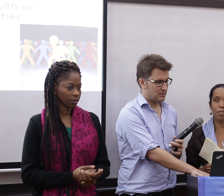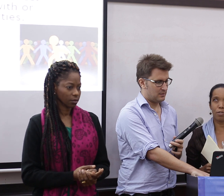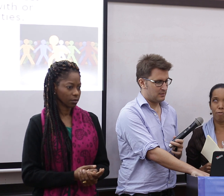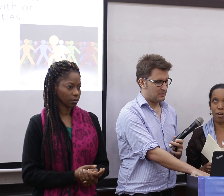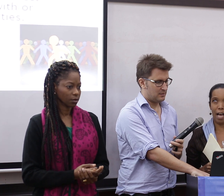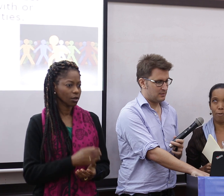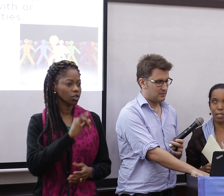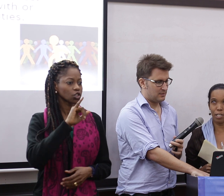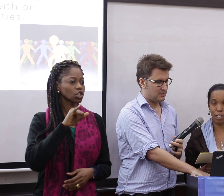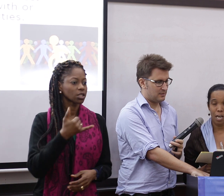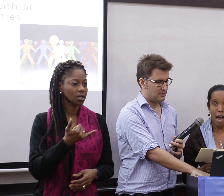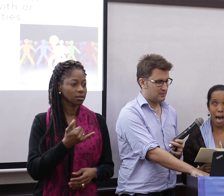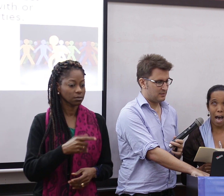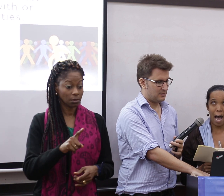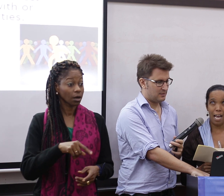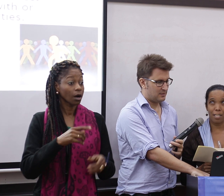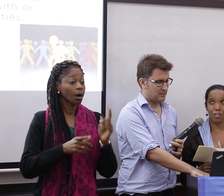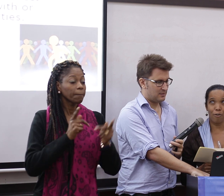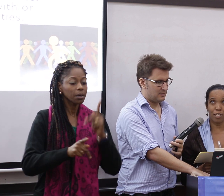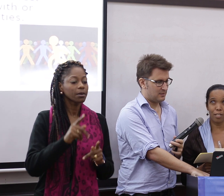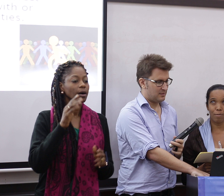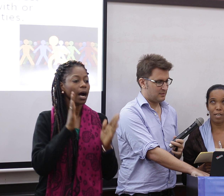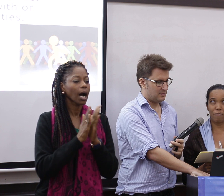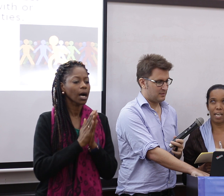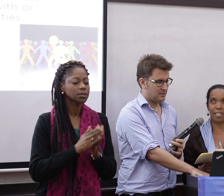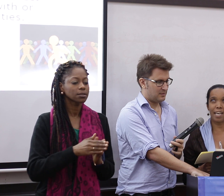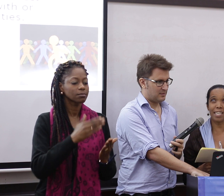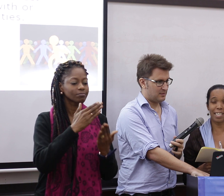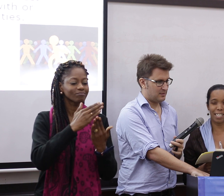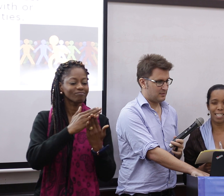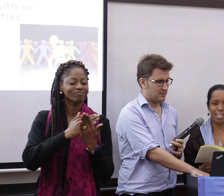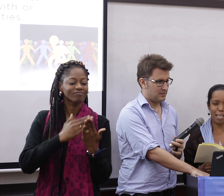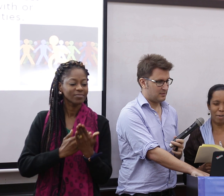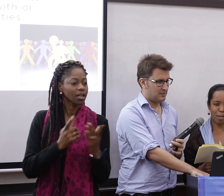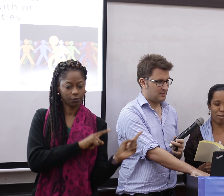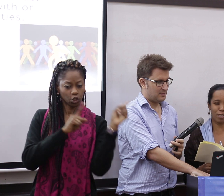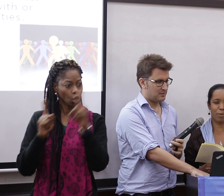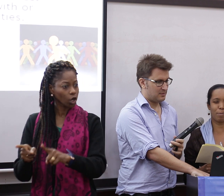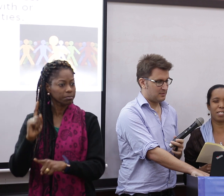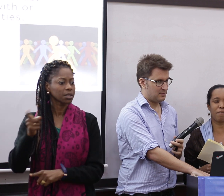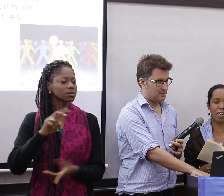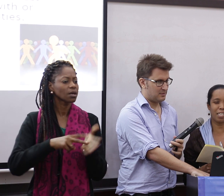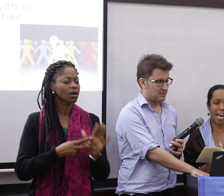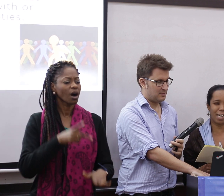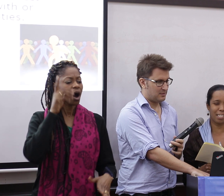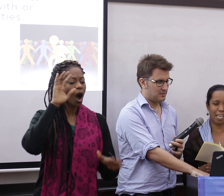use the wrong language, I thought if she had attended the seminar, because it was specifically designed